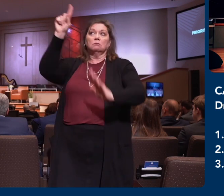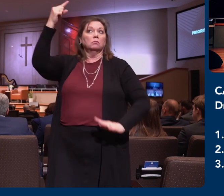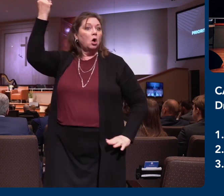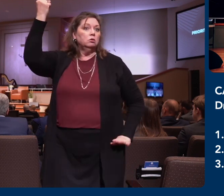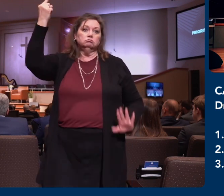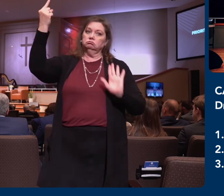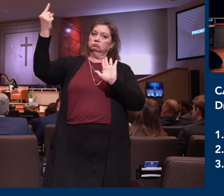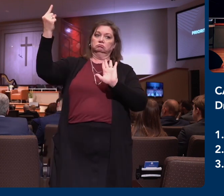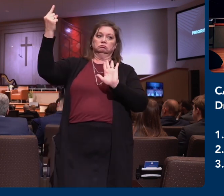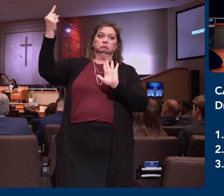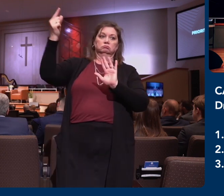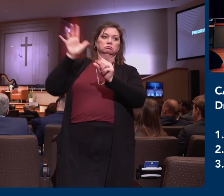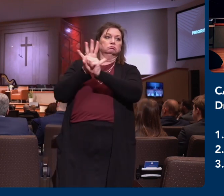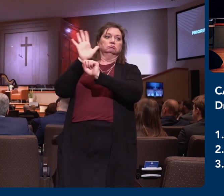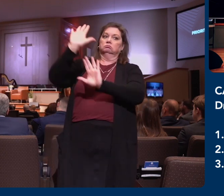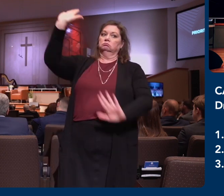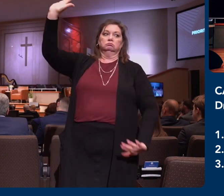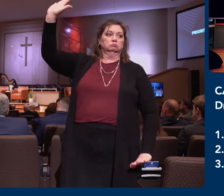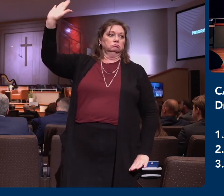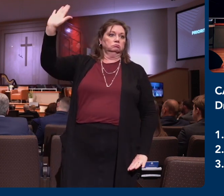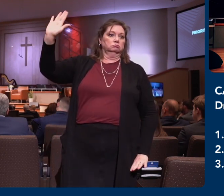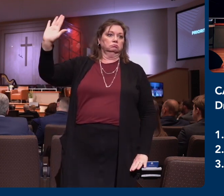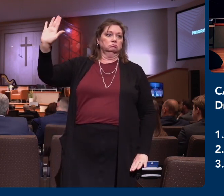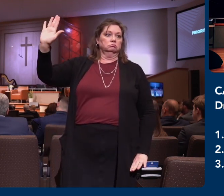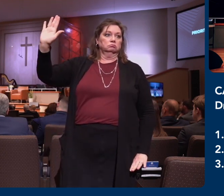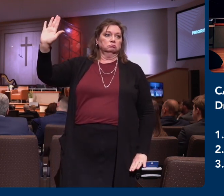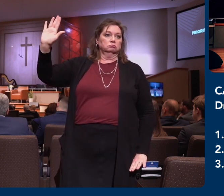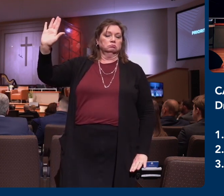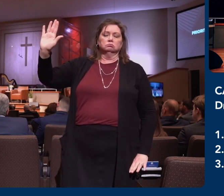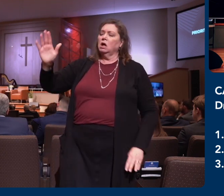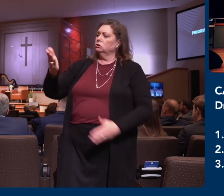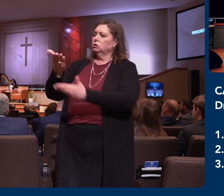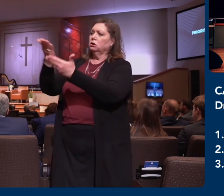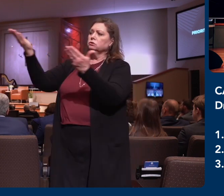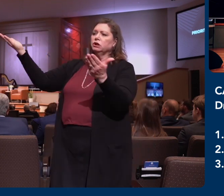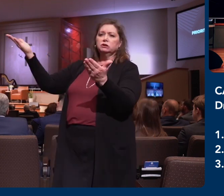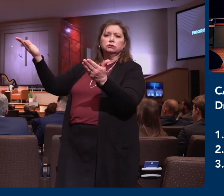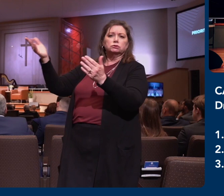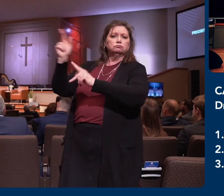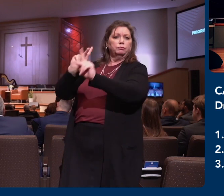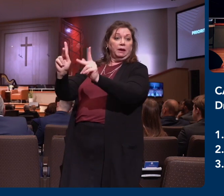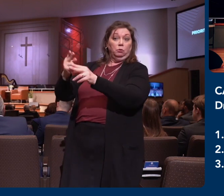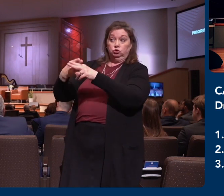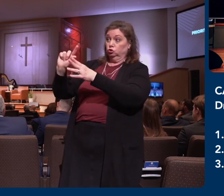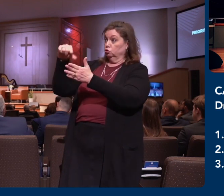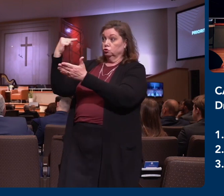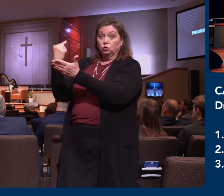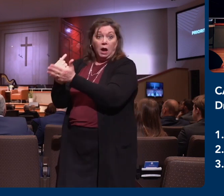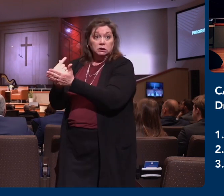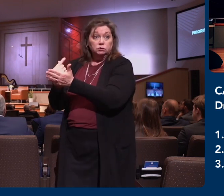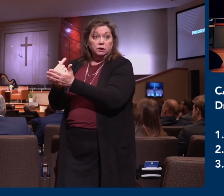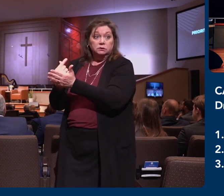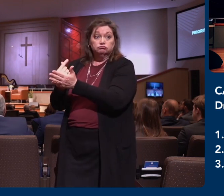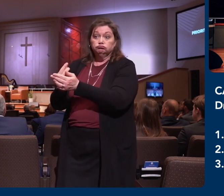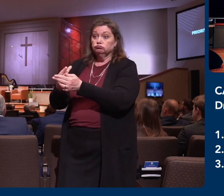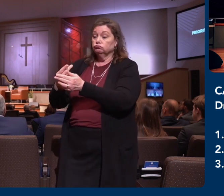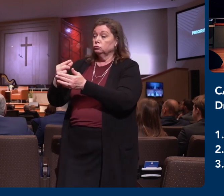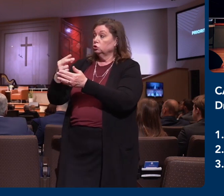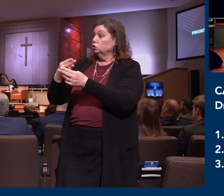And tonight as you're getting ready to graduate and leave this place. And you're going to go to the